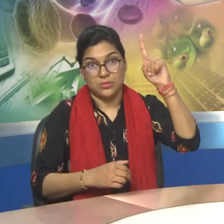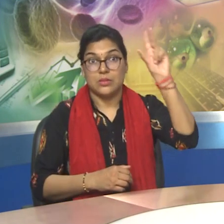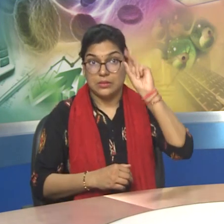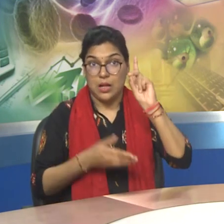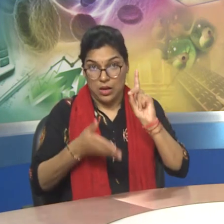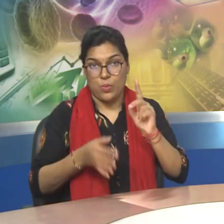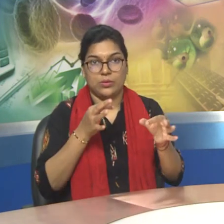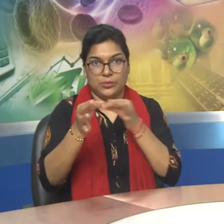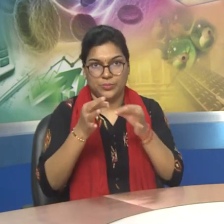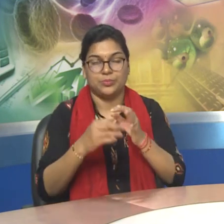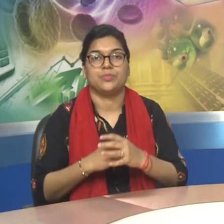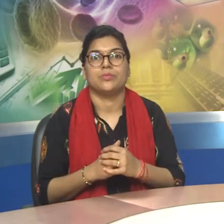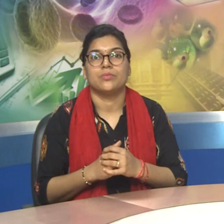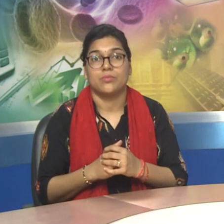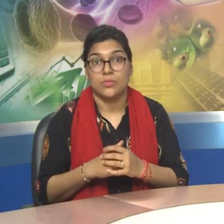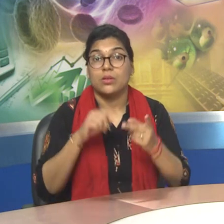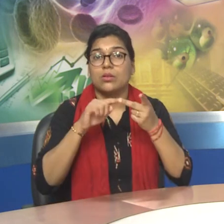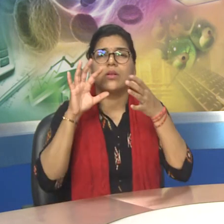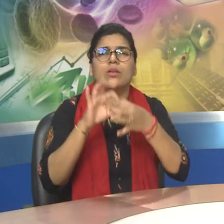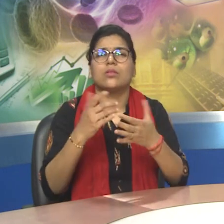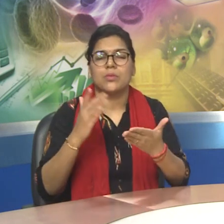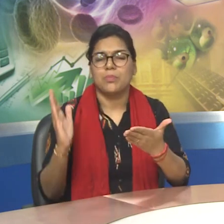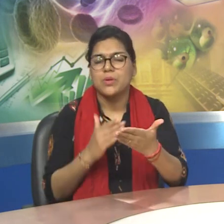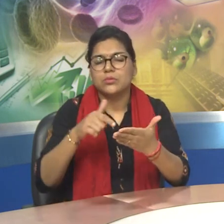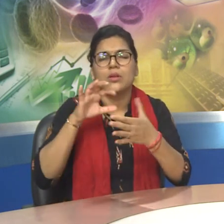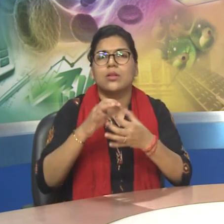Now here we will be talking about trade and business periodicals.